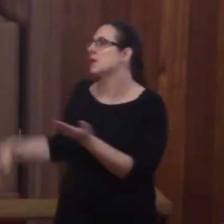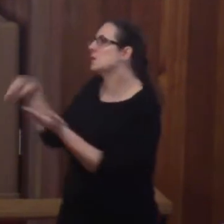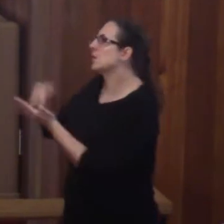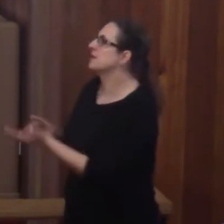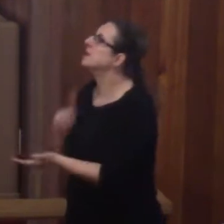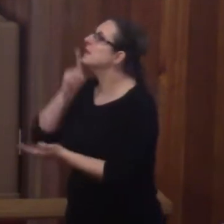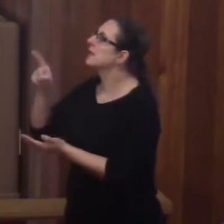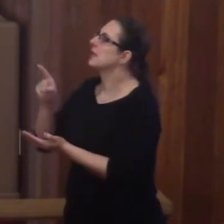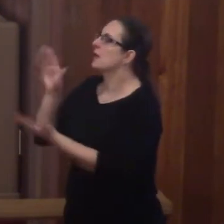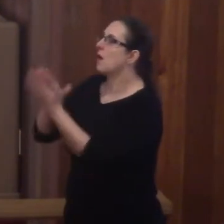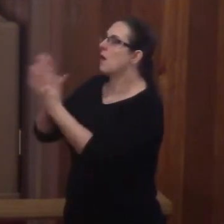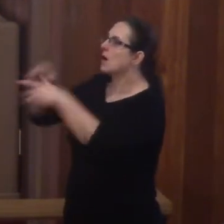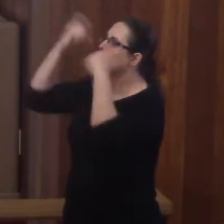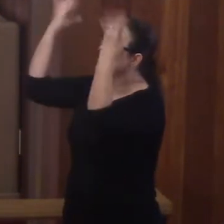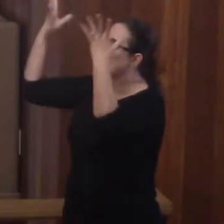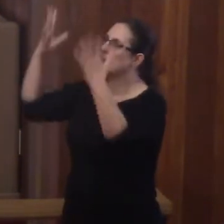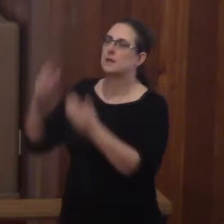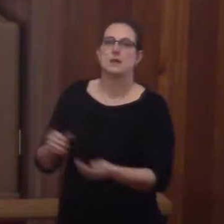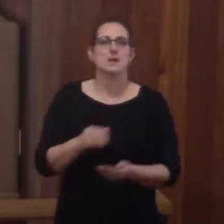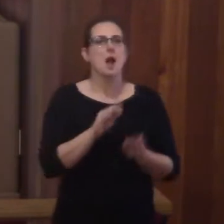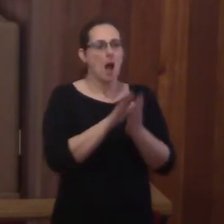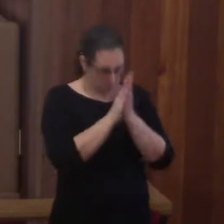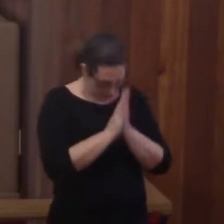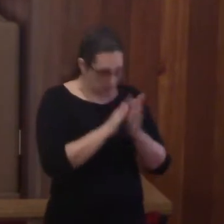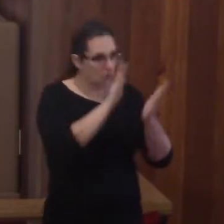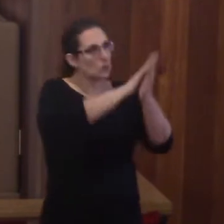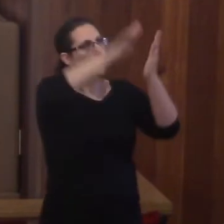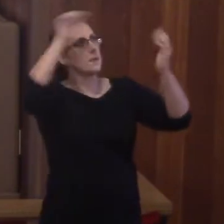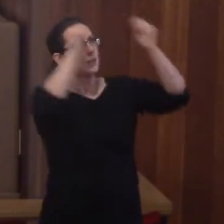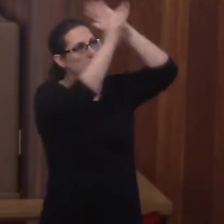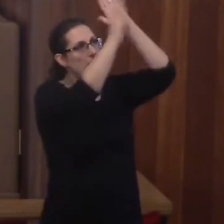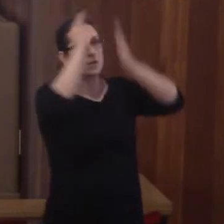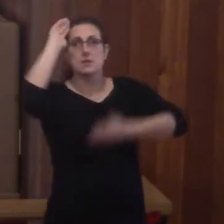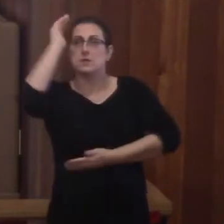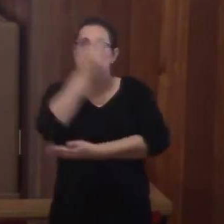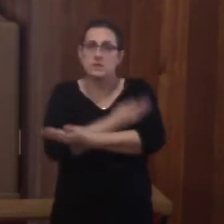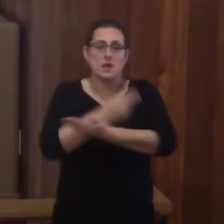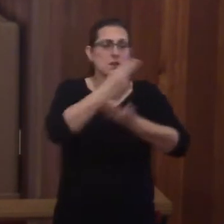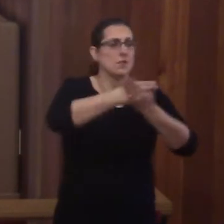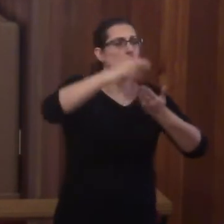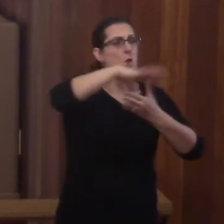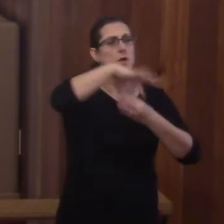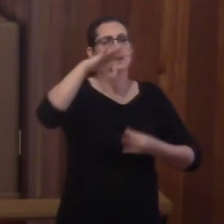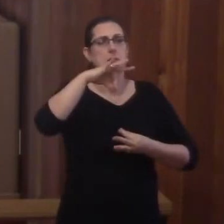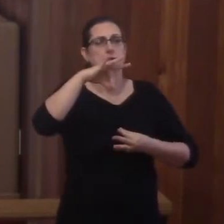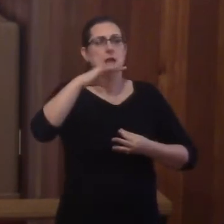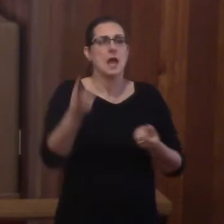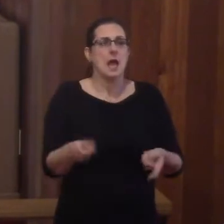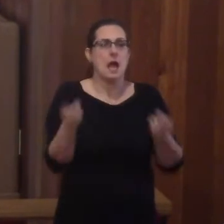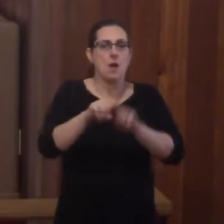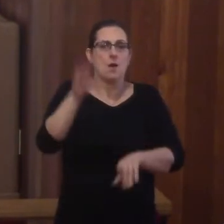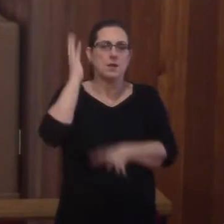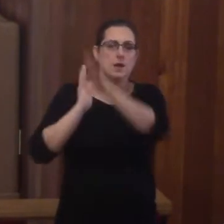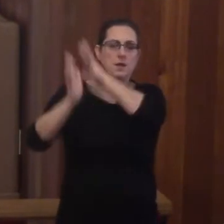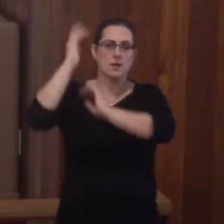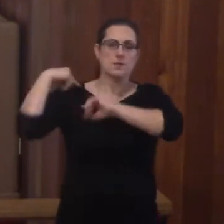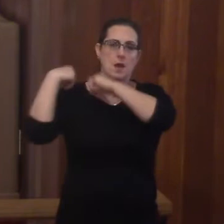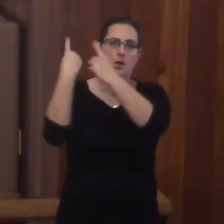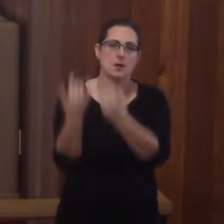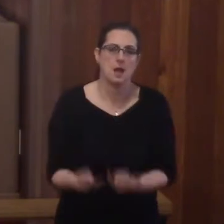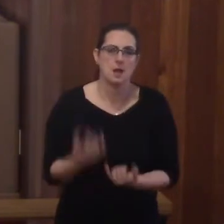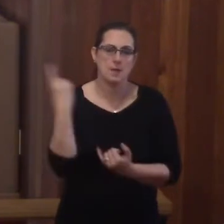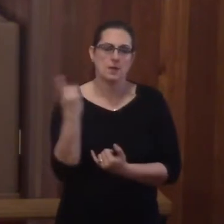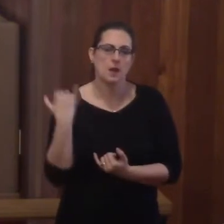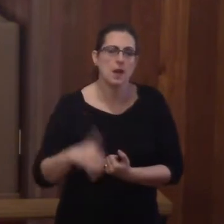He is risen indeed! Alleluia! Amen! The Lord be to the Father, and to the Son, and to the Holy Ghost, as it was the beginning is